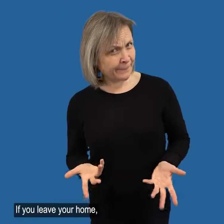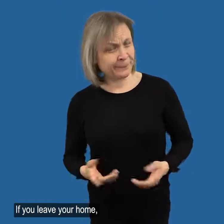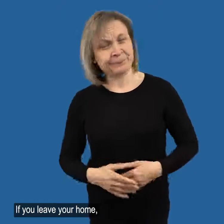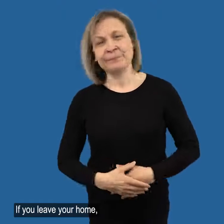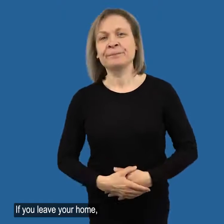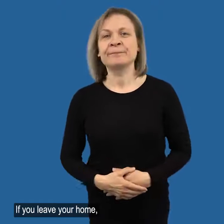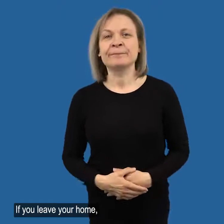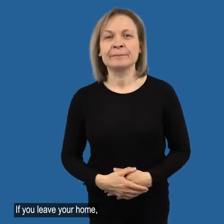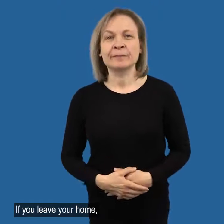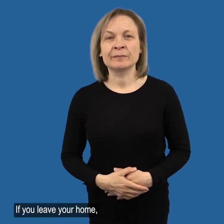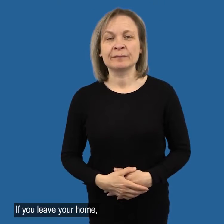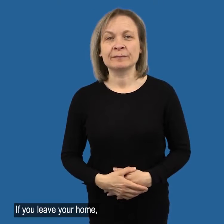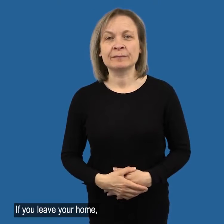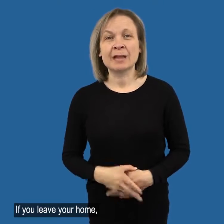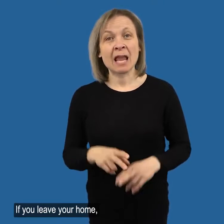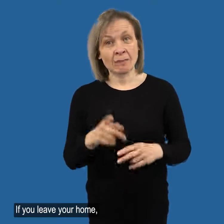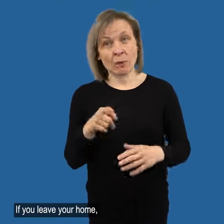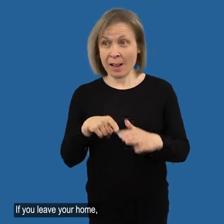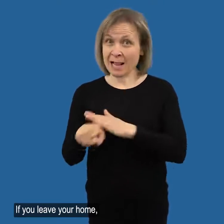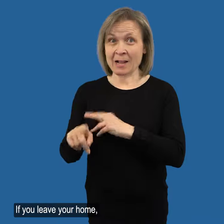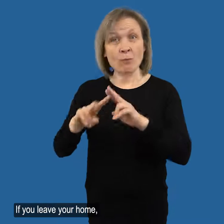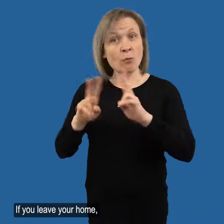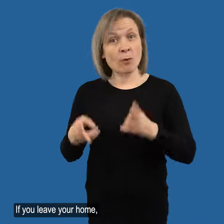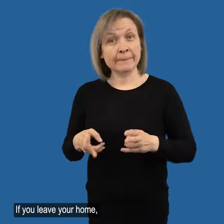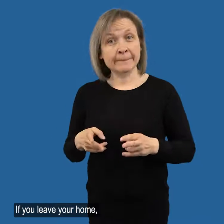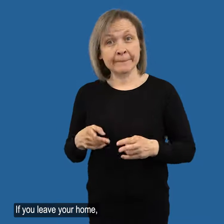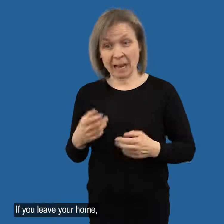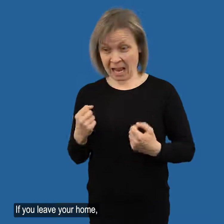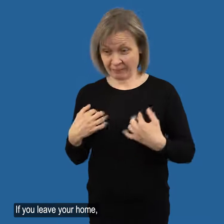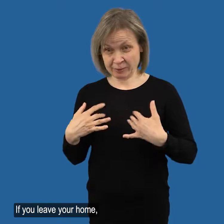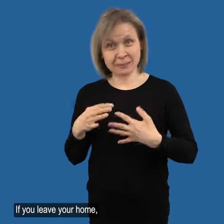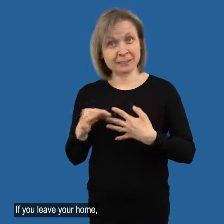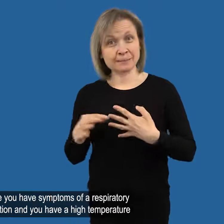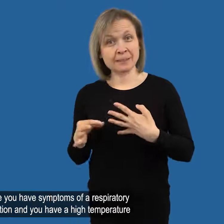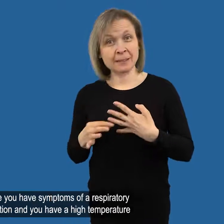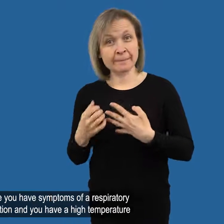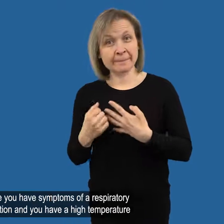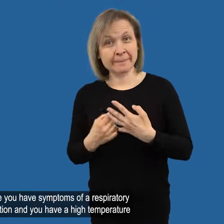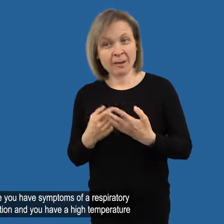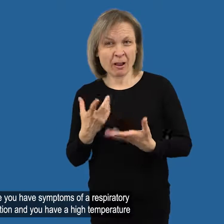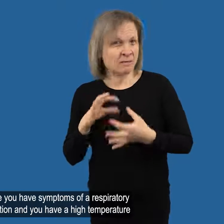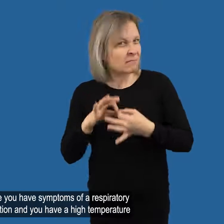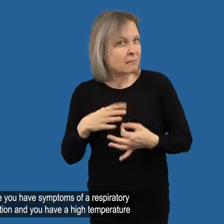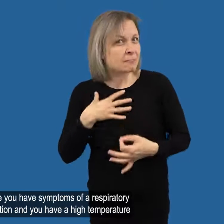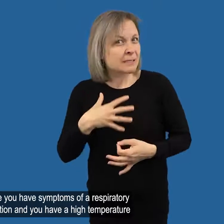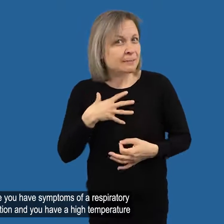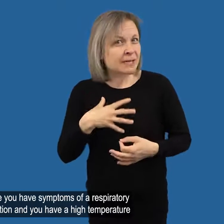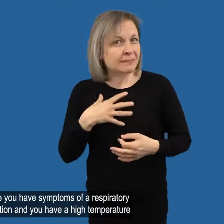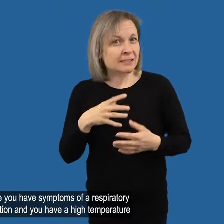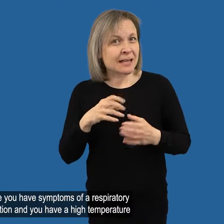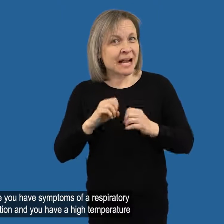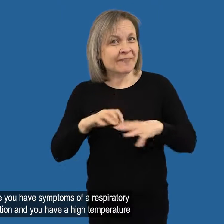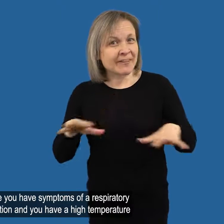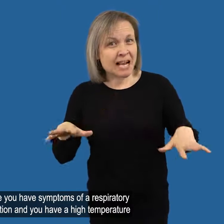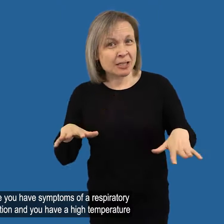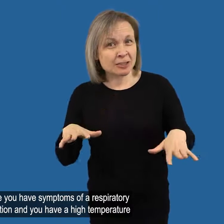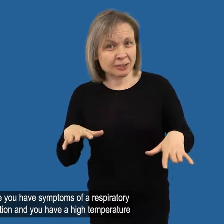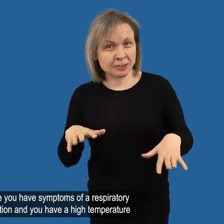If you leave your home If you leave your home while you have